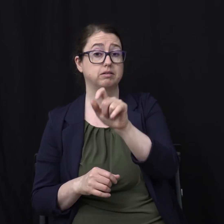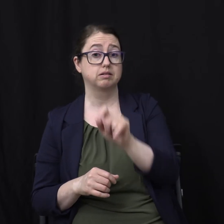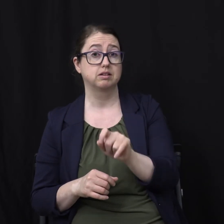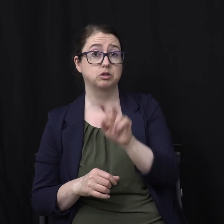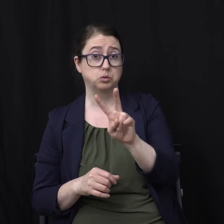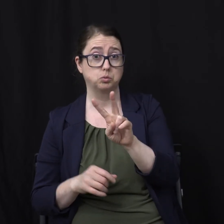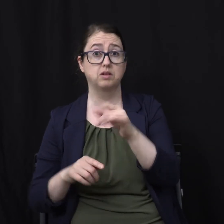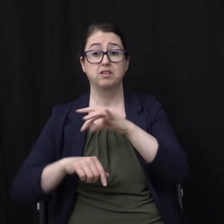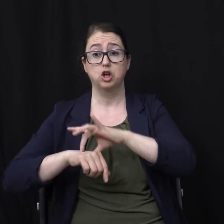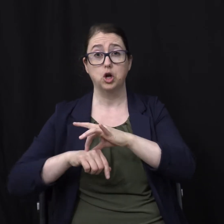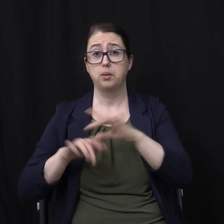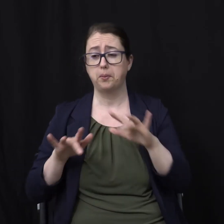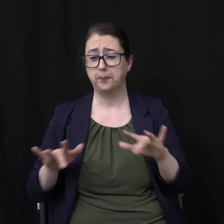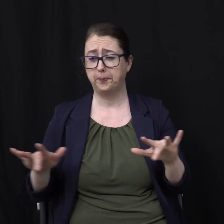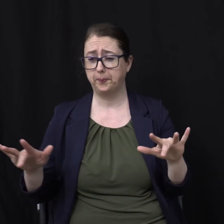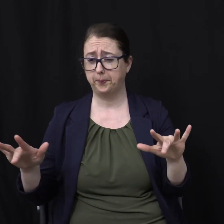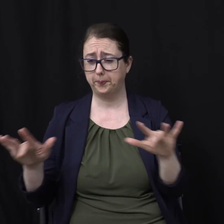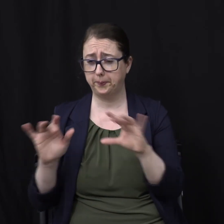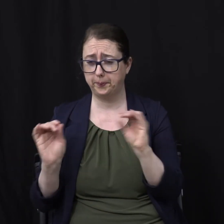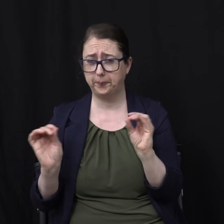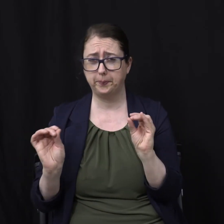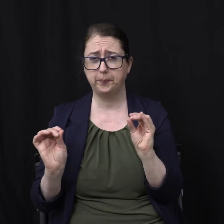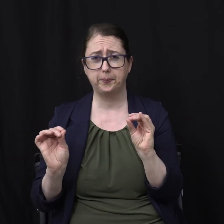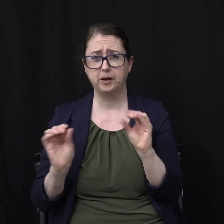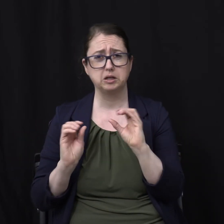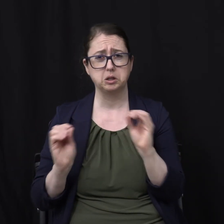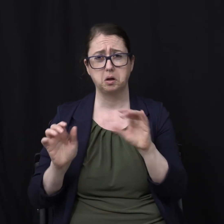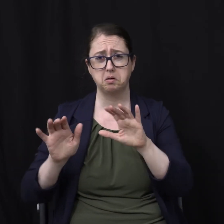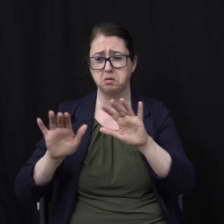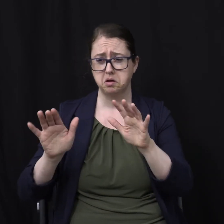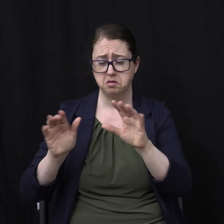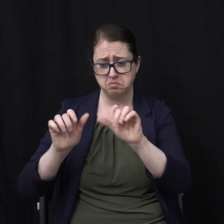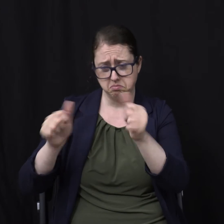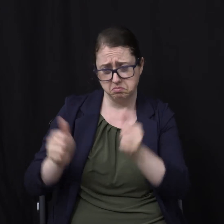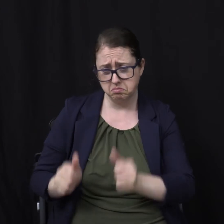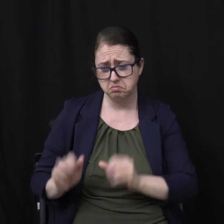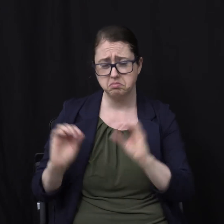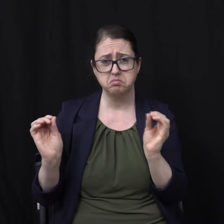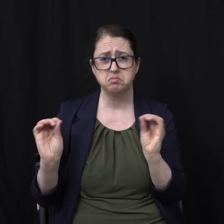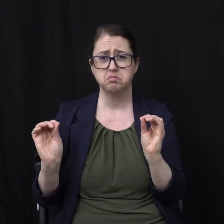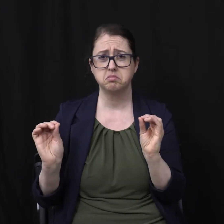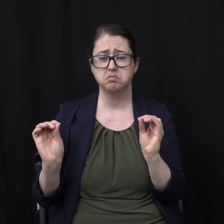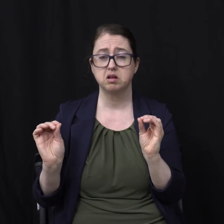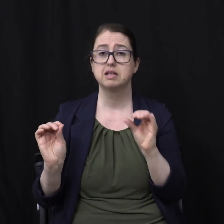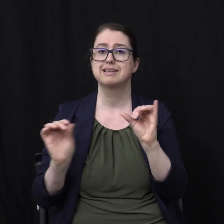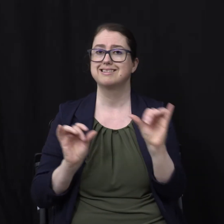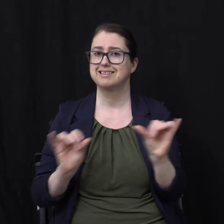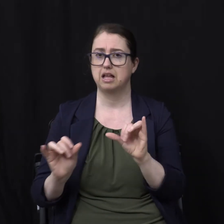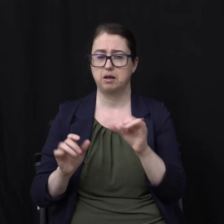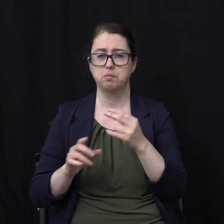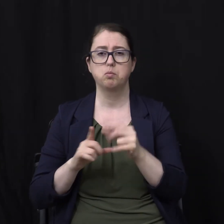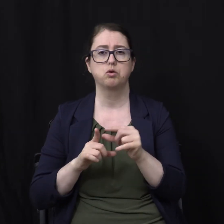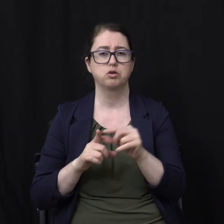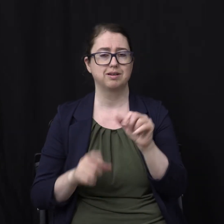formless and void Do you remember that? It's without form And void At that time Same word Abyssos